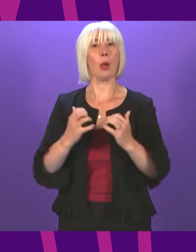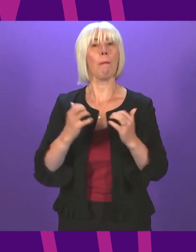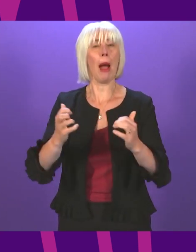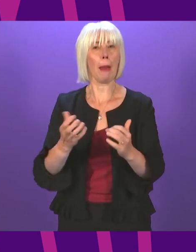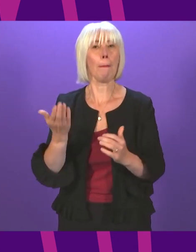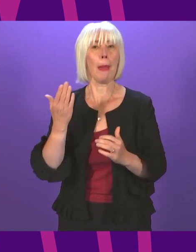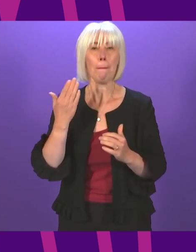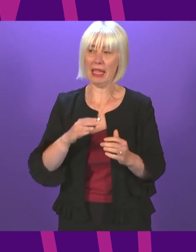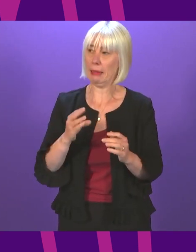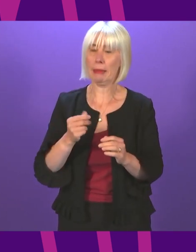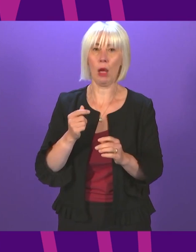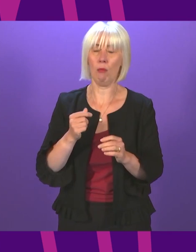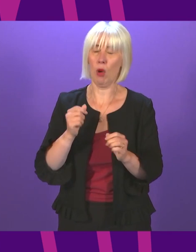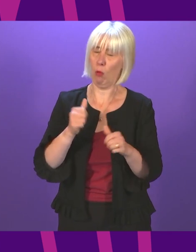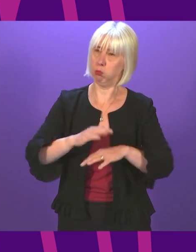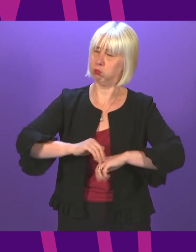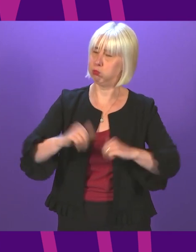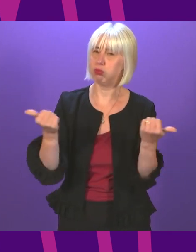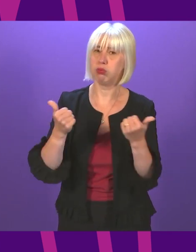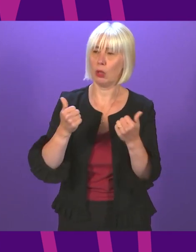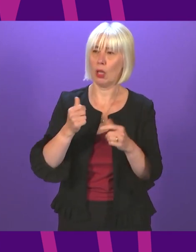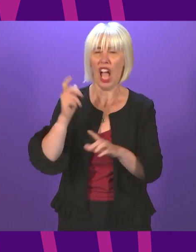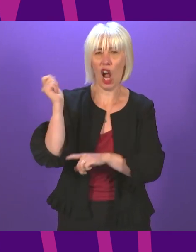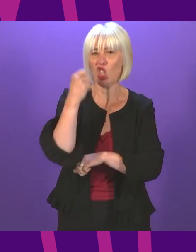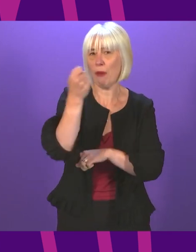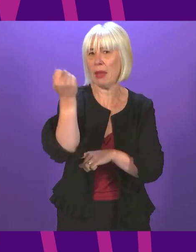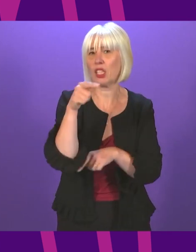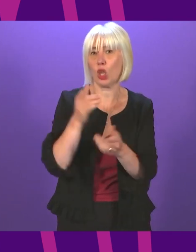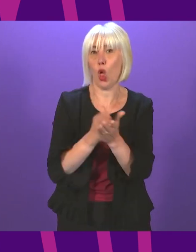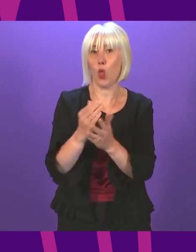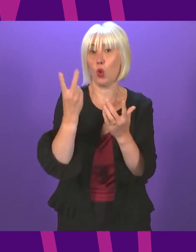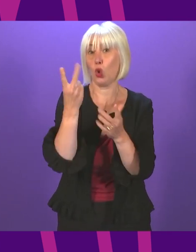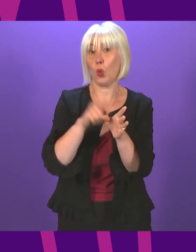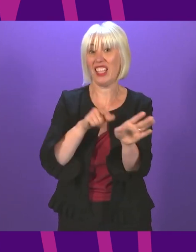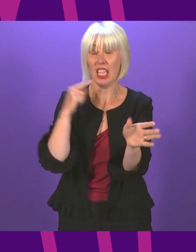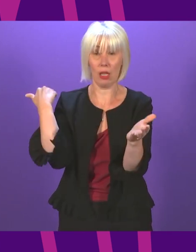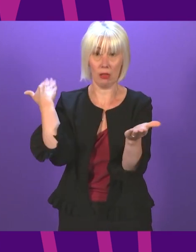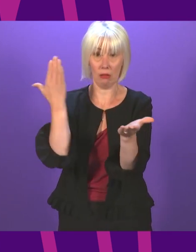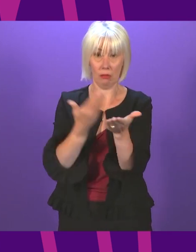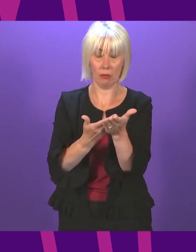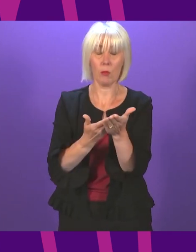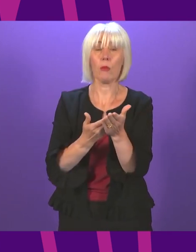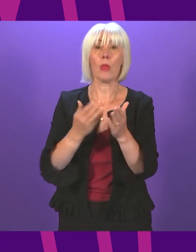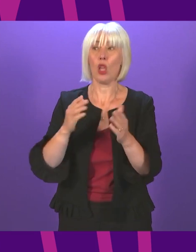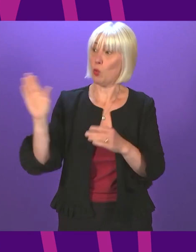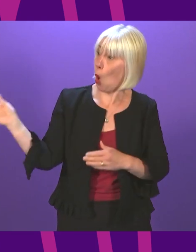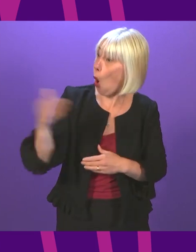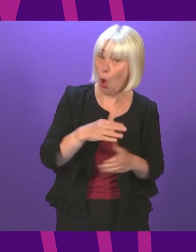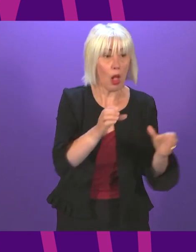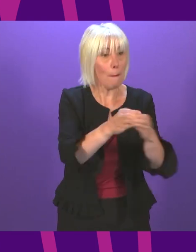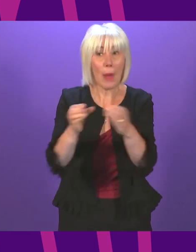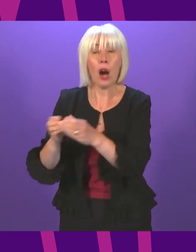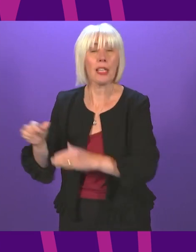significant achievements in the last two decades and all parties can and should take credit for that fact.